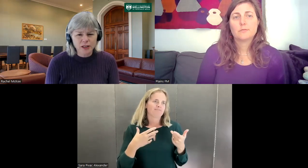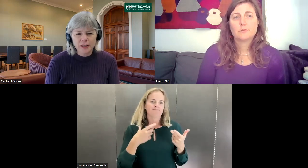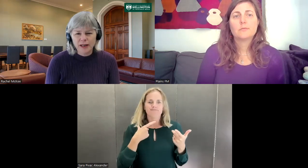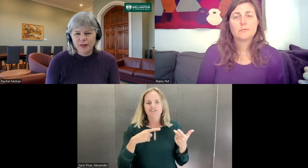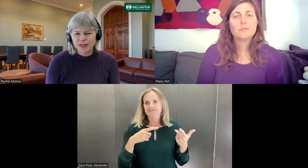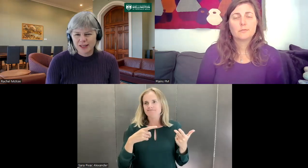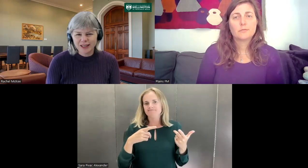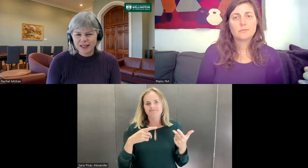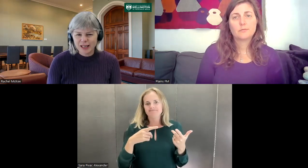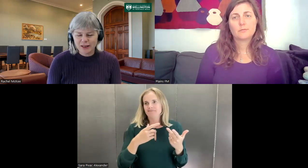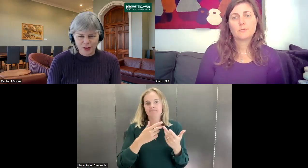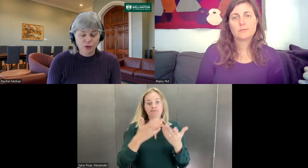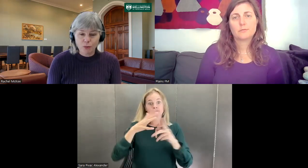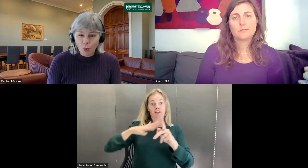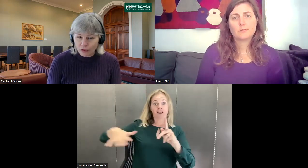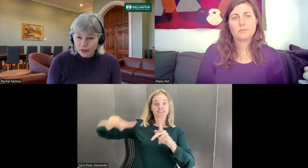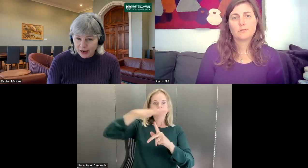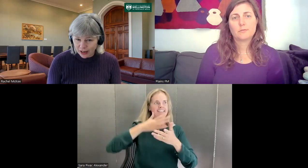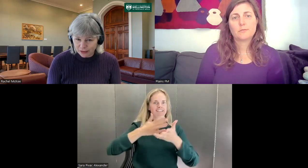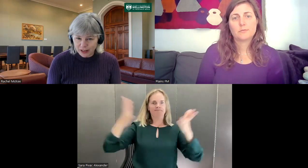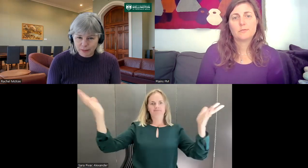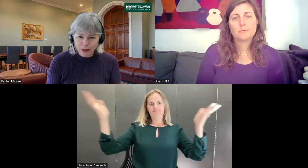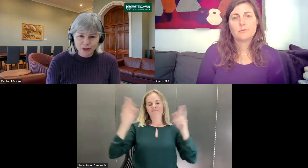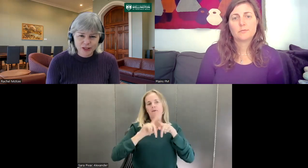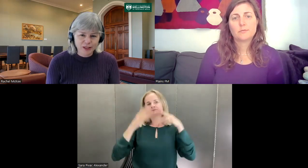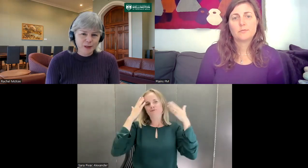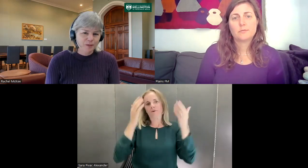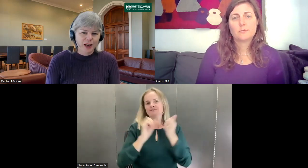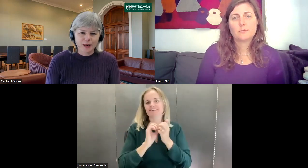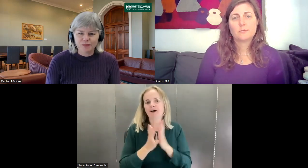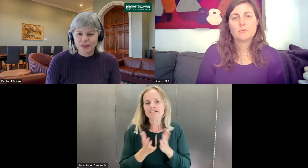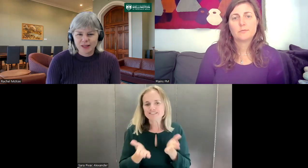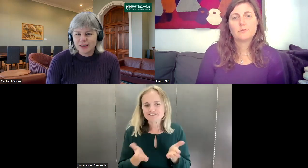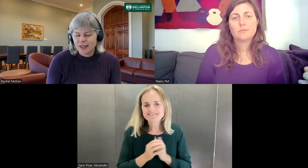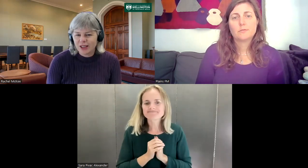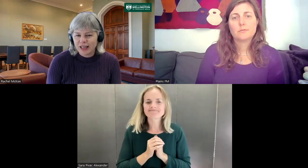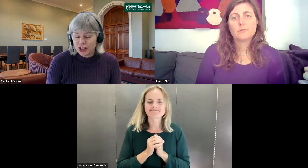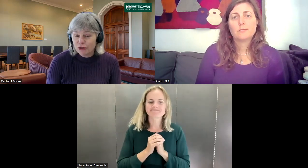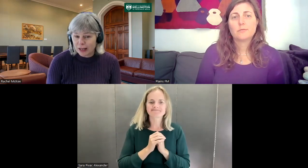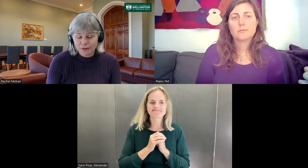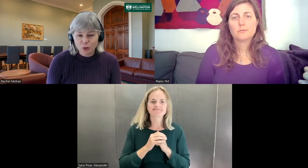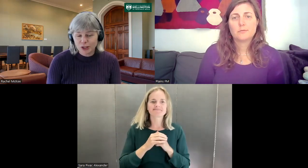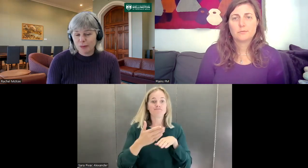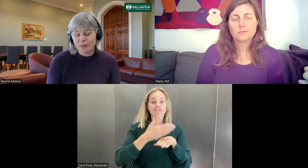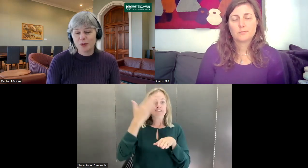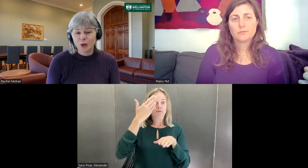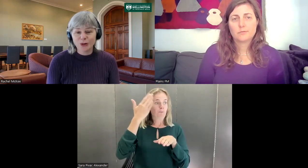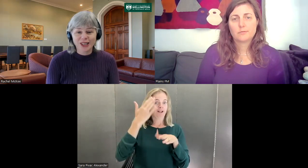And there's still a need, I think, for more of that kind of thing, because in society generally, of course, not many people know sign